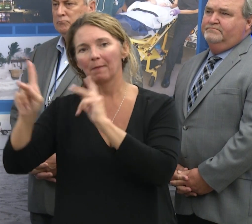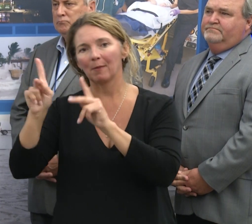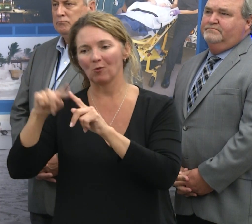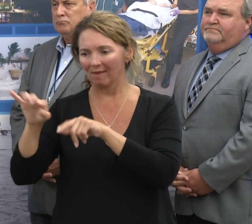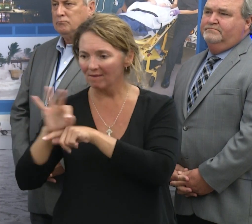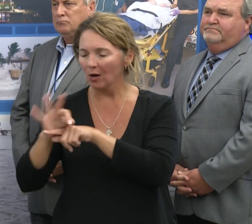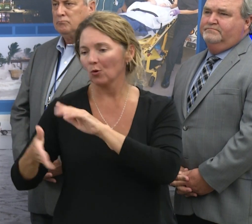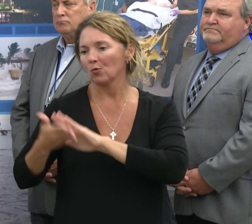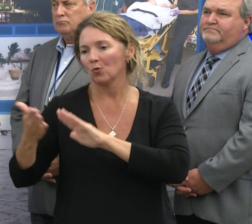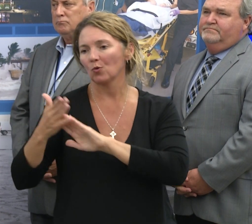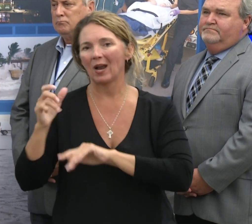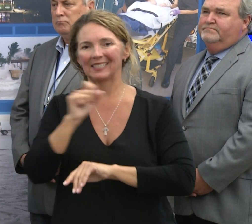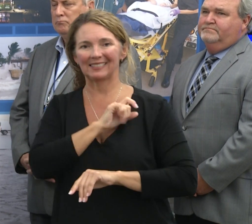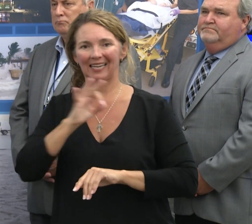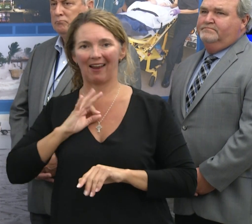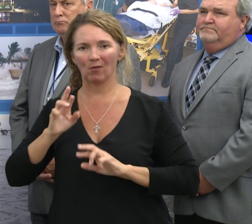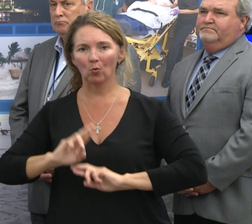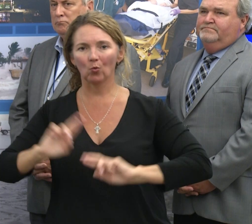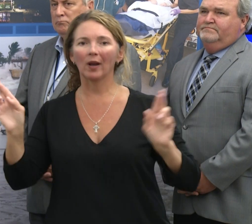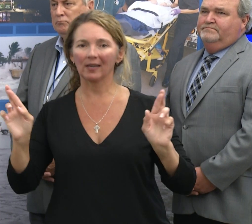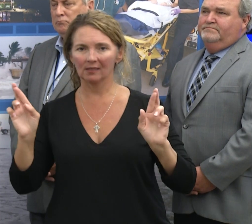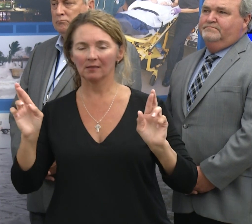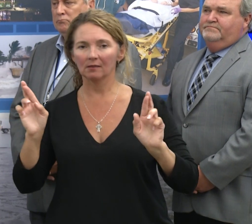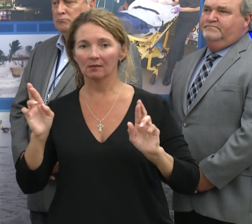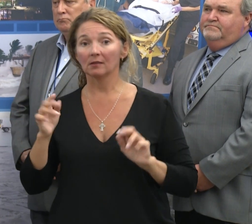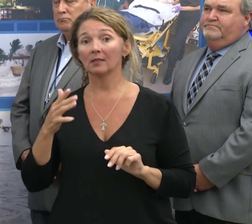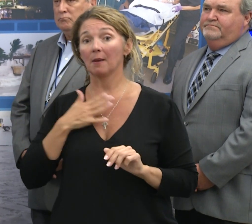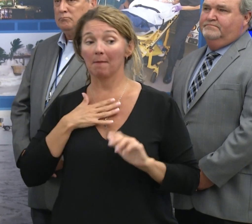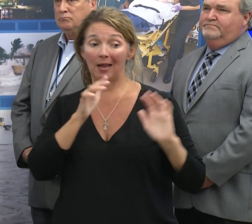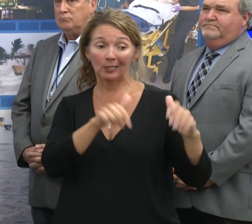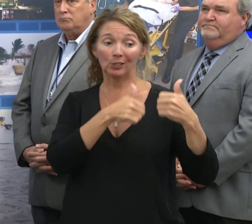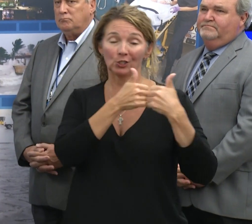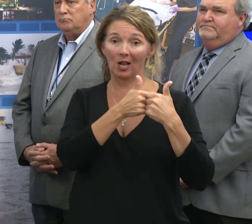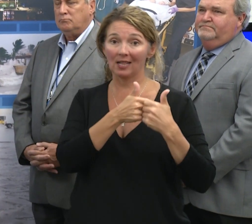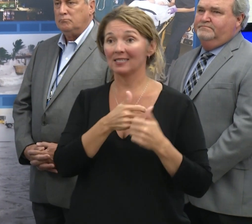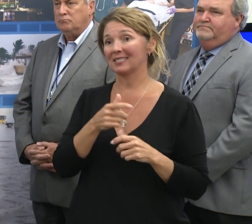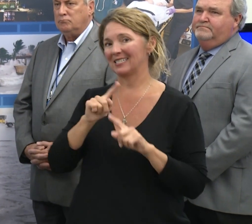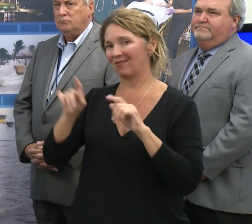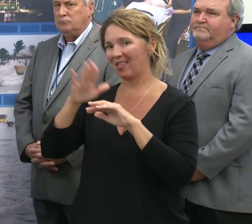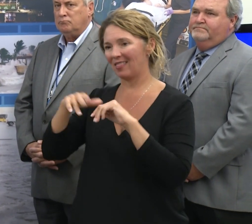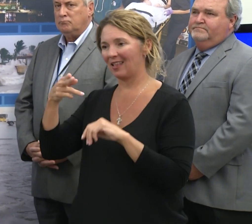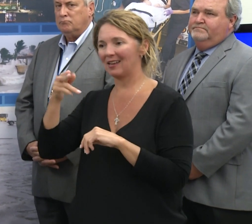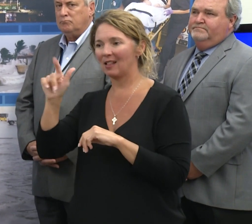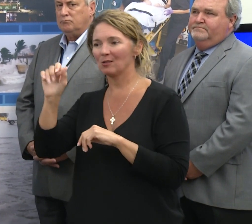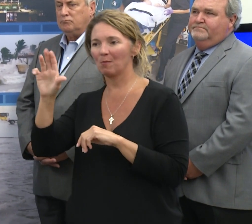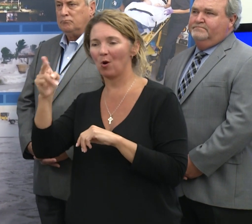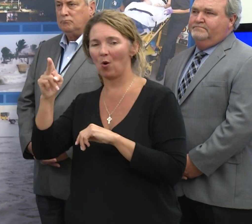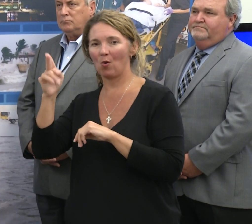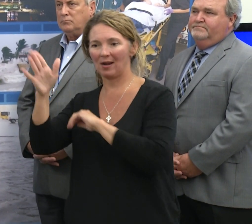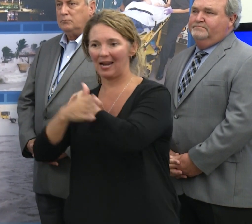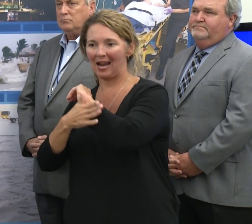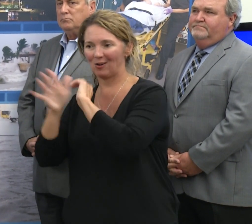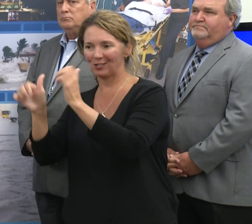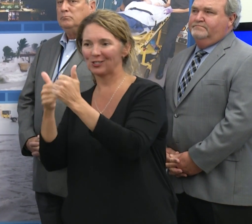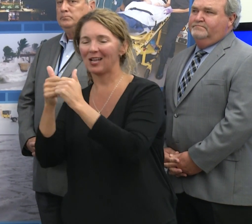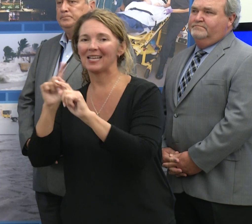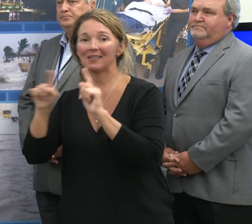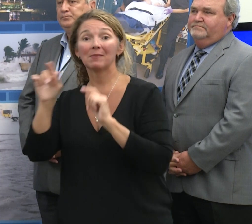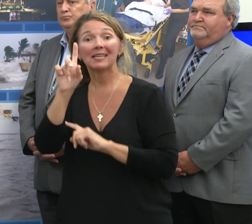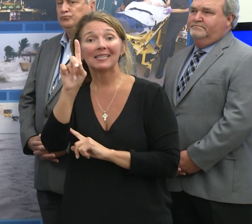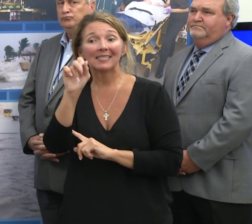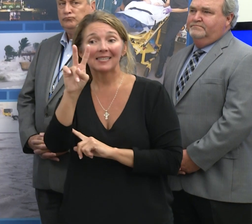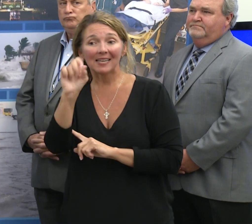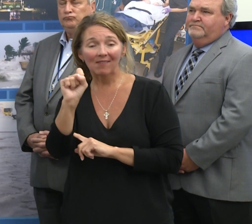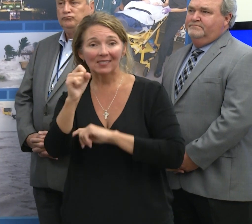functioning and staffed. We have different challenges in the city than the county. You know, some of our low-lying areas like Davis